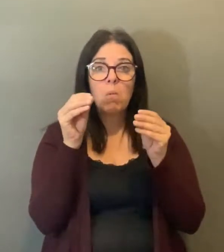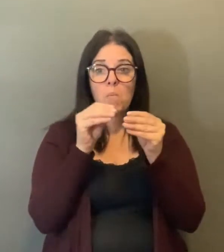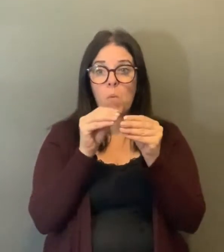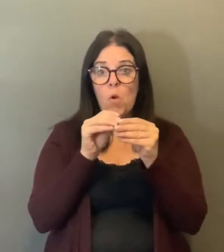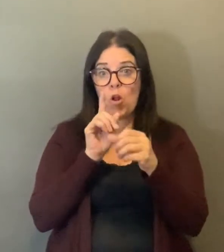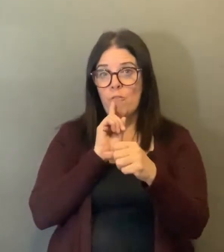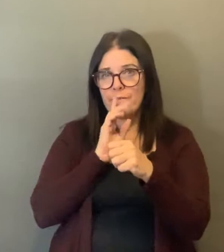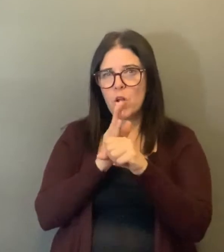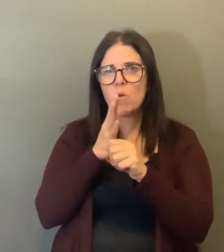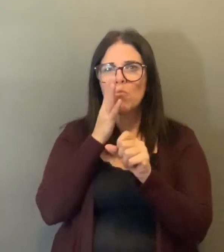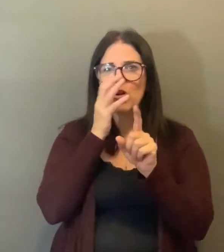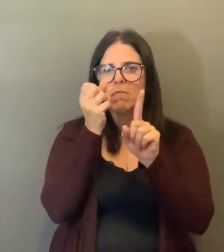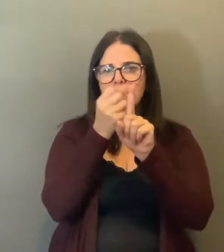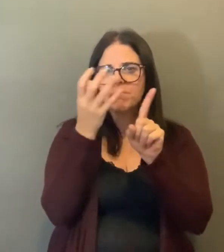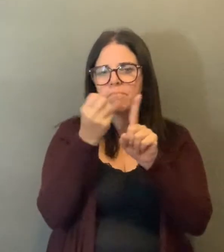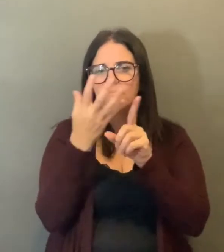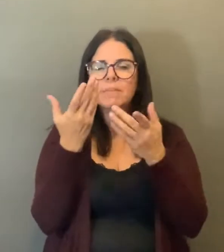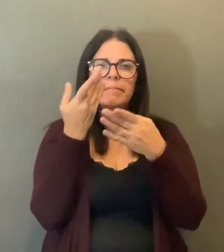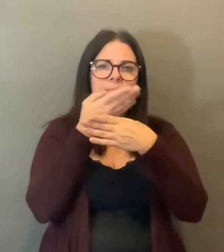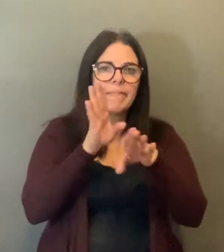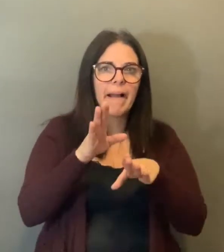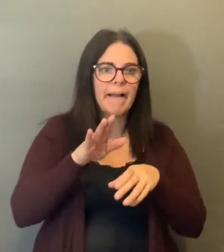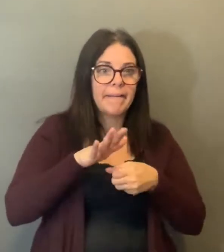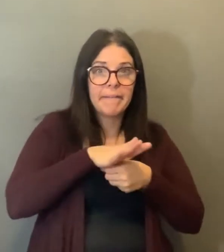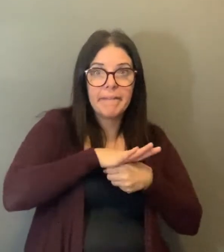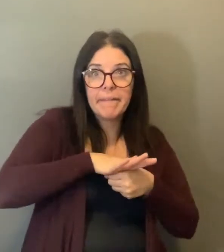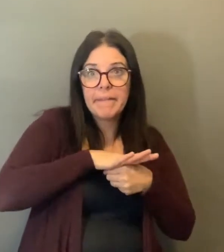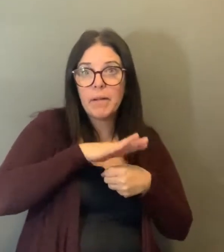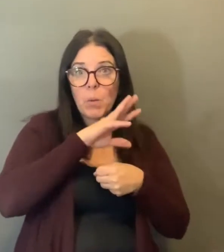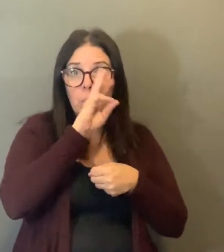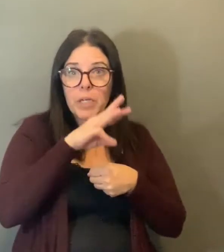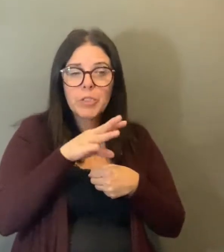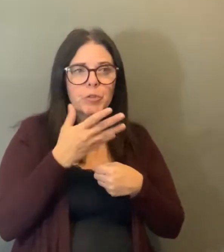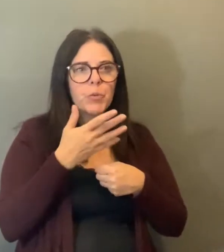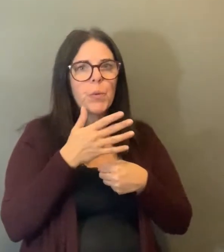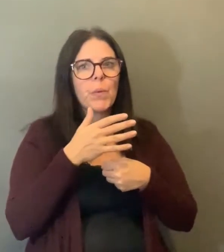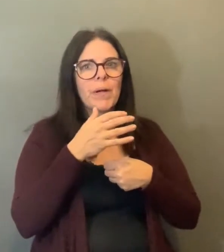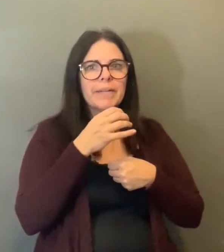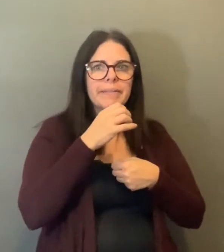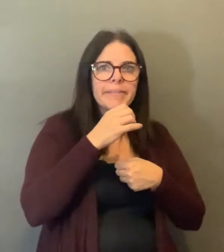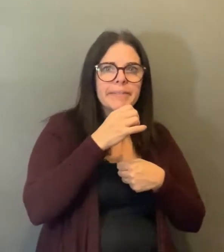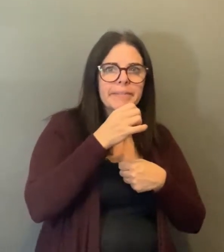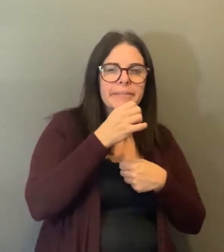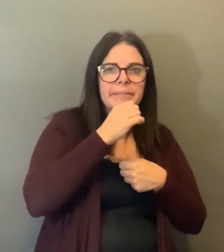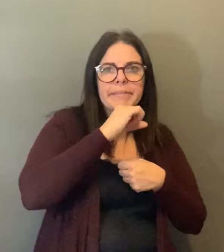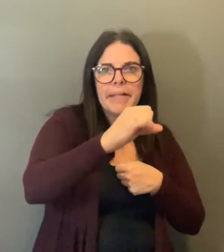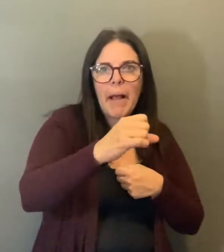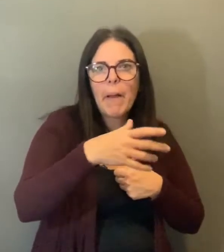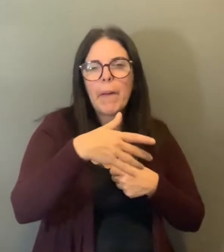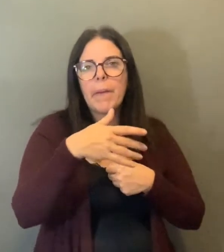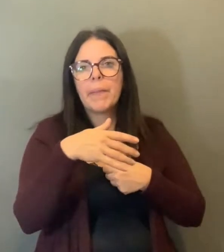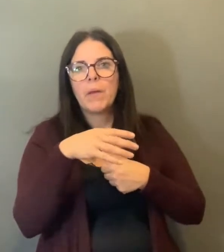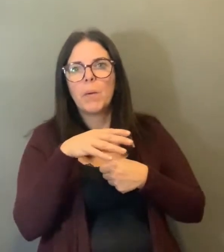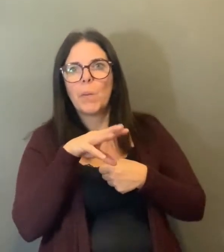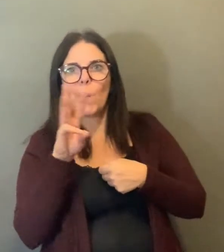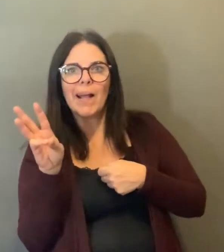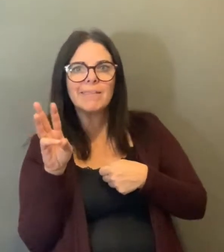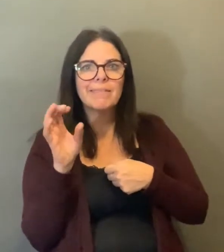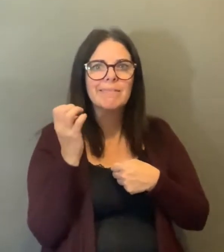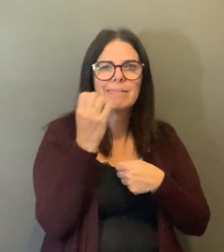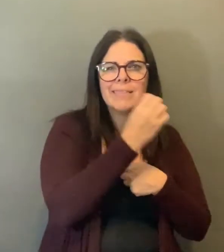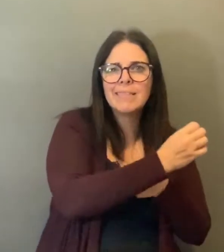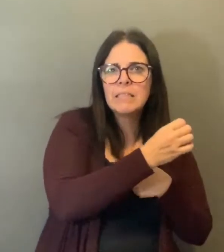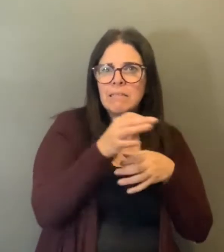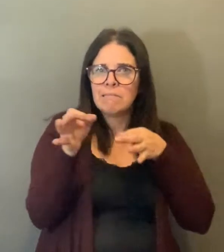Is there any possibility there'll be a further breakdown in the confirmed cases going, you know, windows and